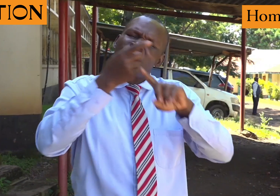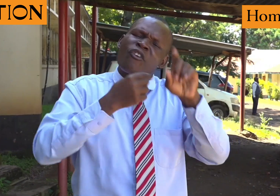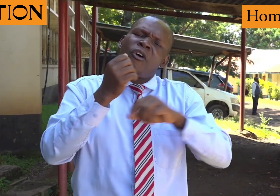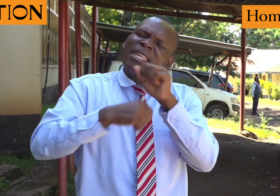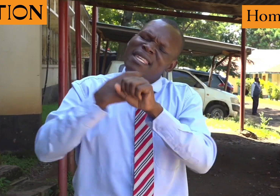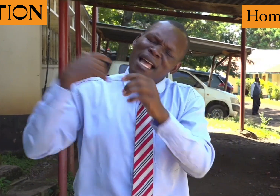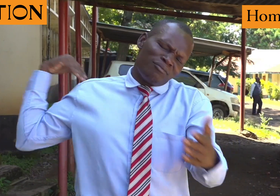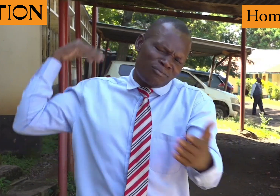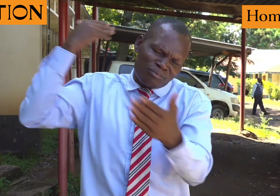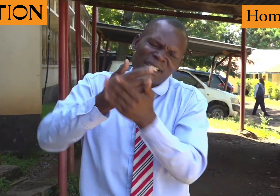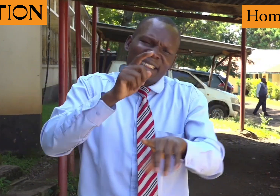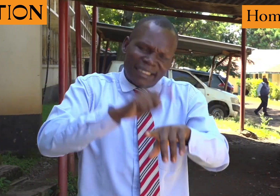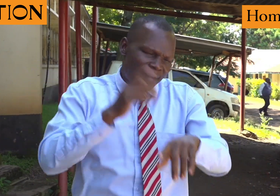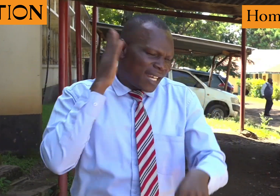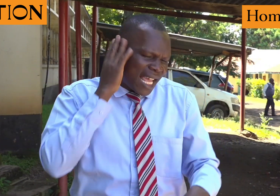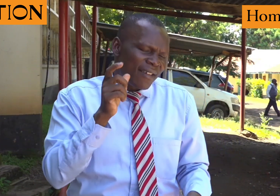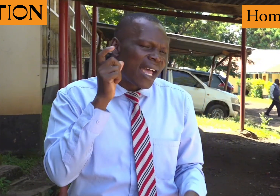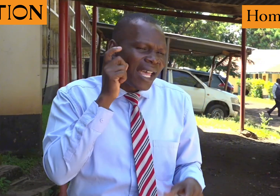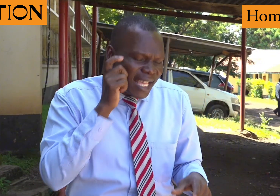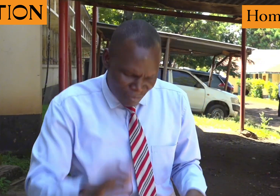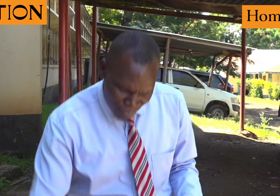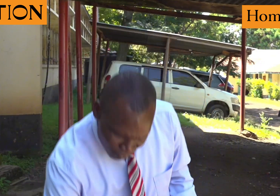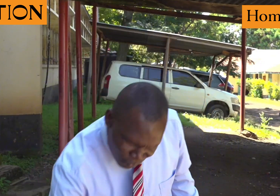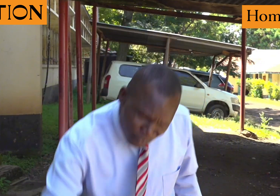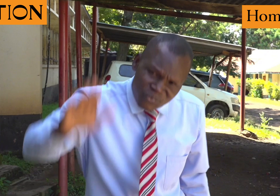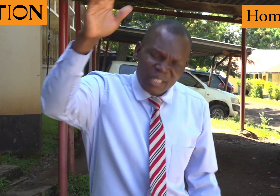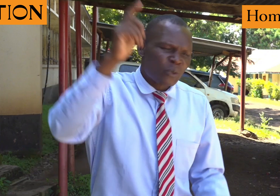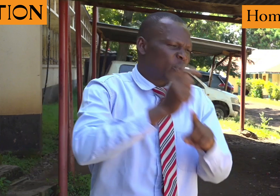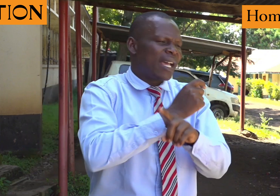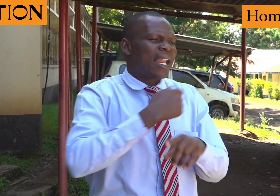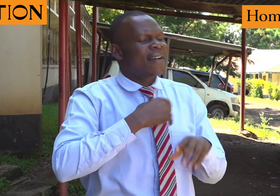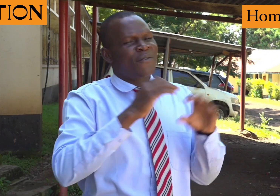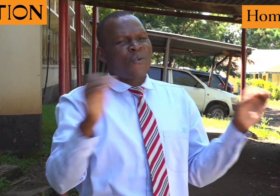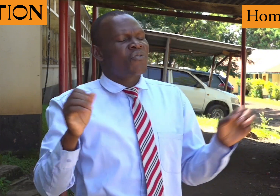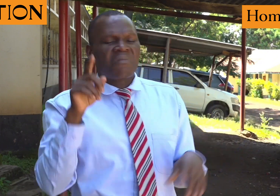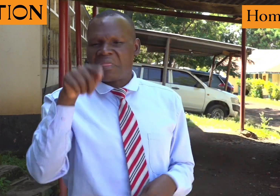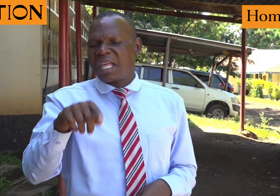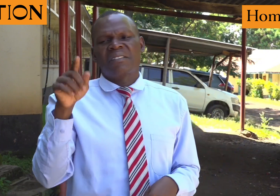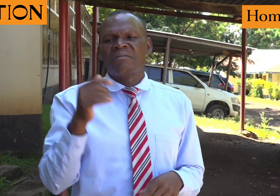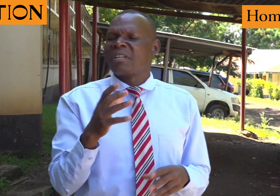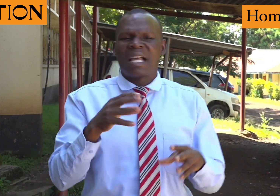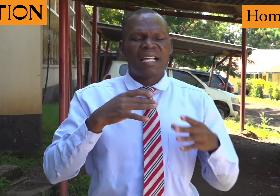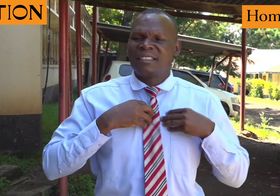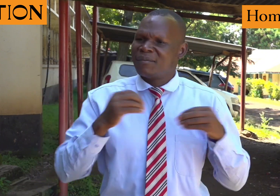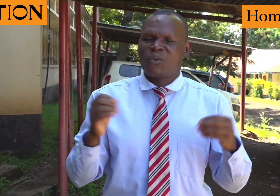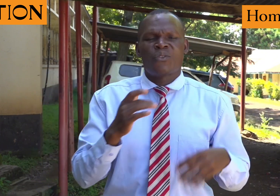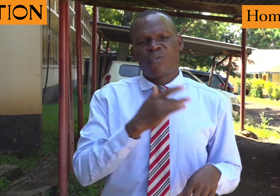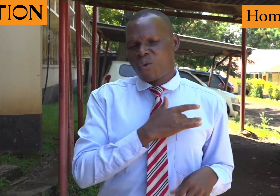take care of themselves, or maybe to protect themselves. And you will find some of them got maybe HIV